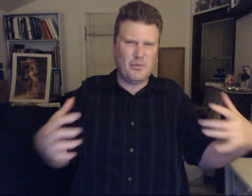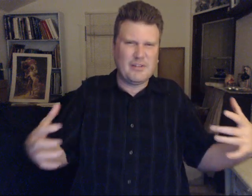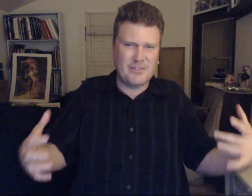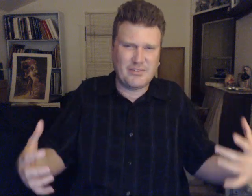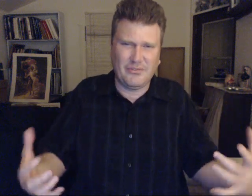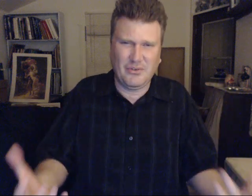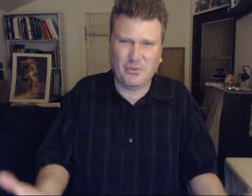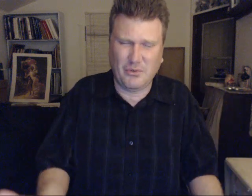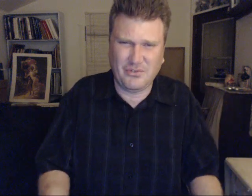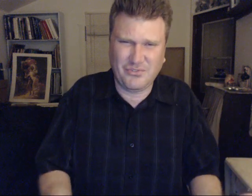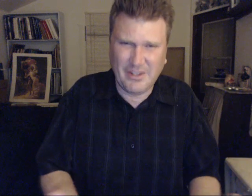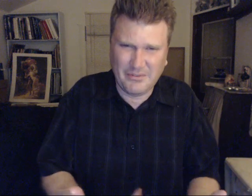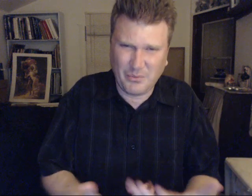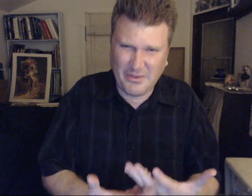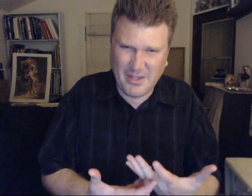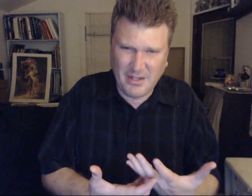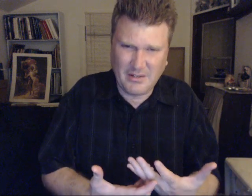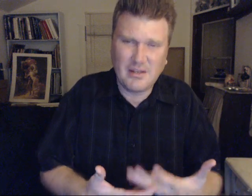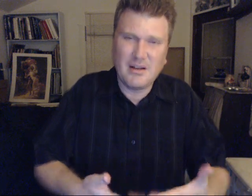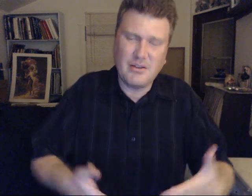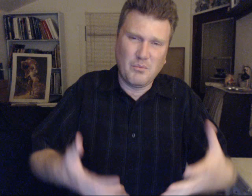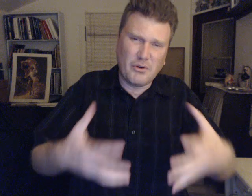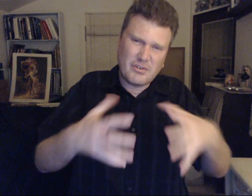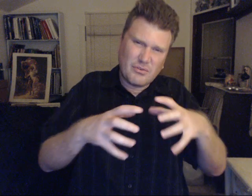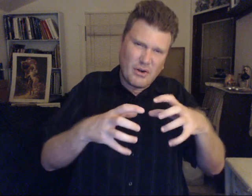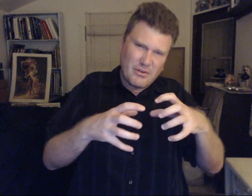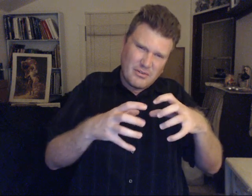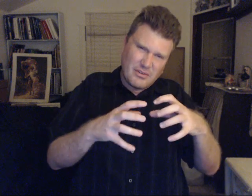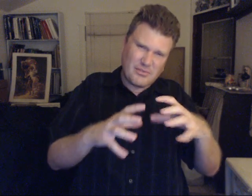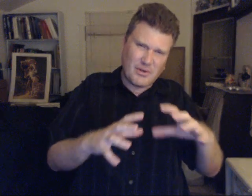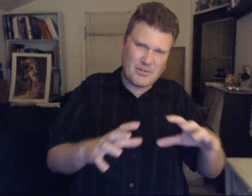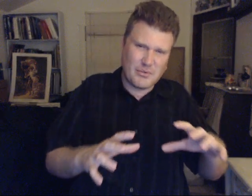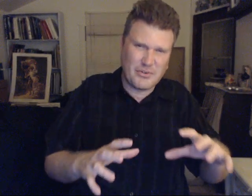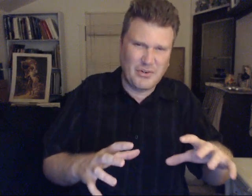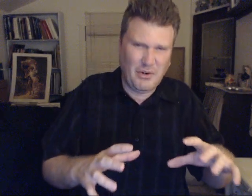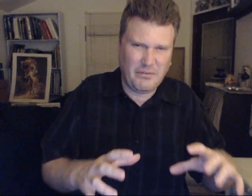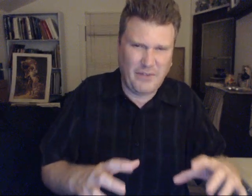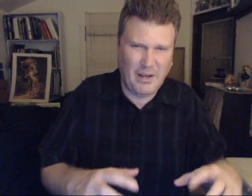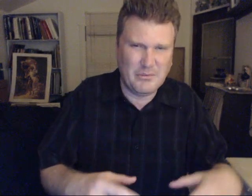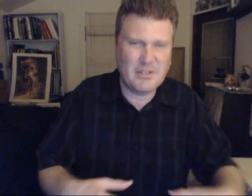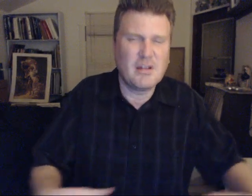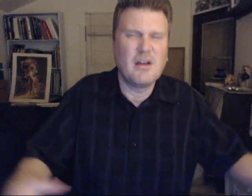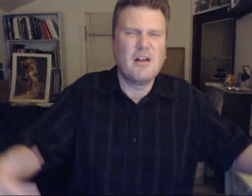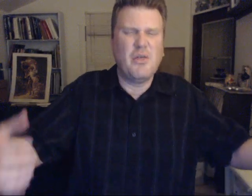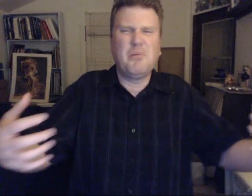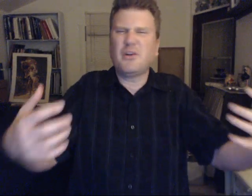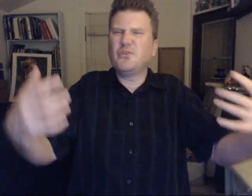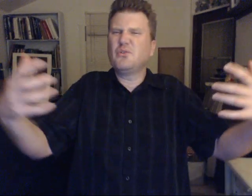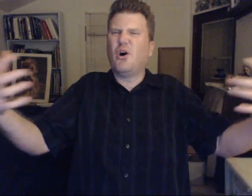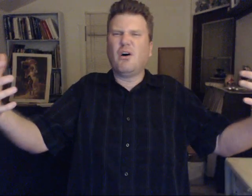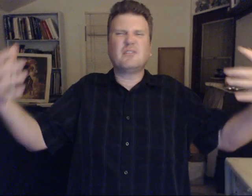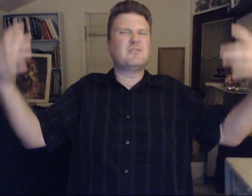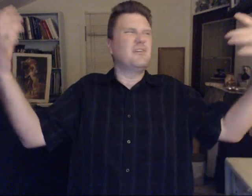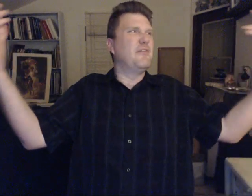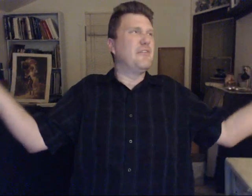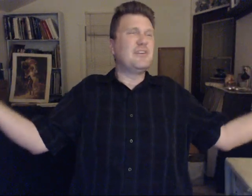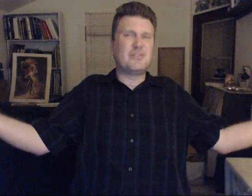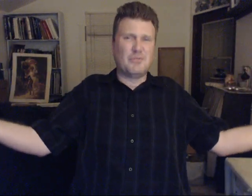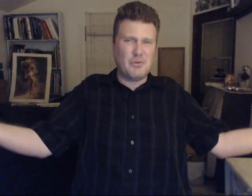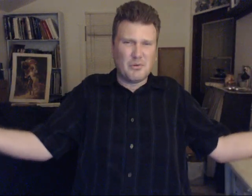weakness of this world. Lives within. The more stronger the structure. Within your family. The better you all. Eventually. Will